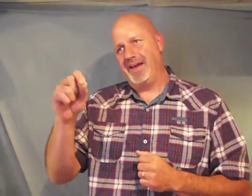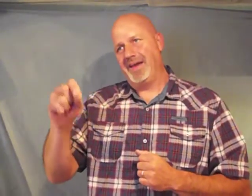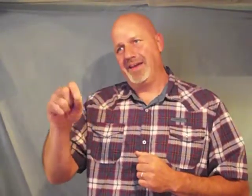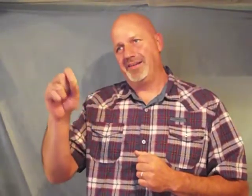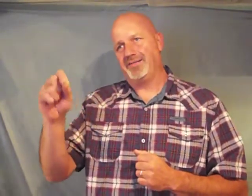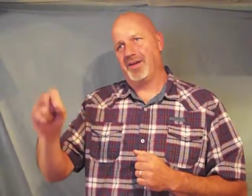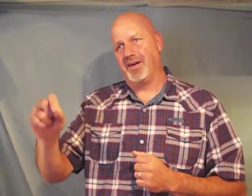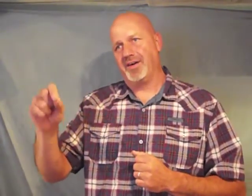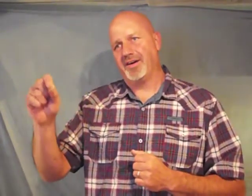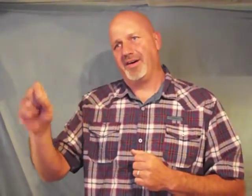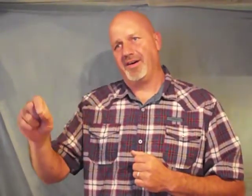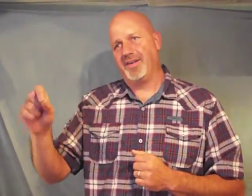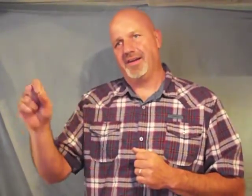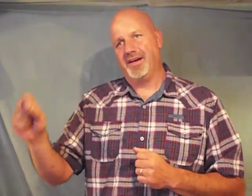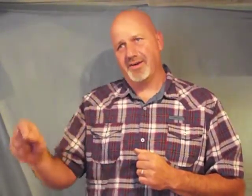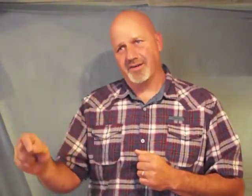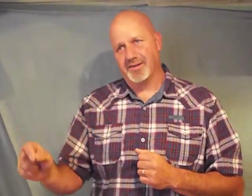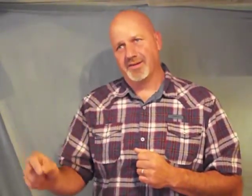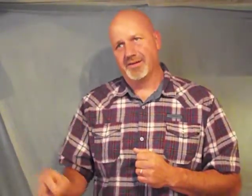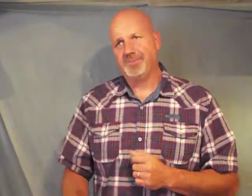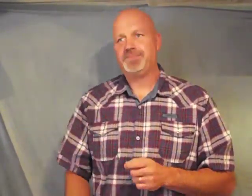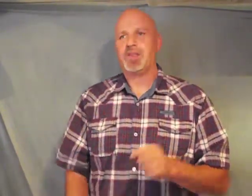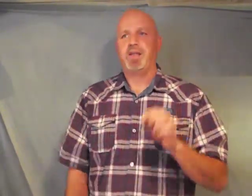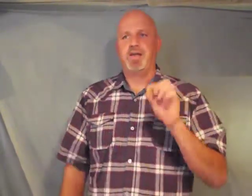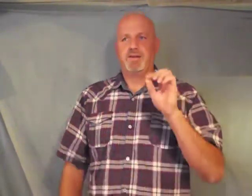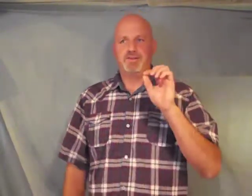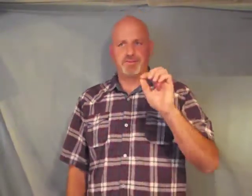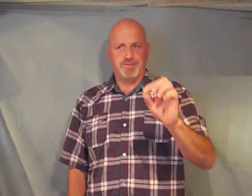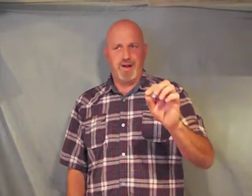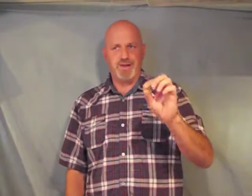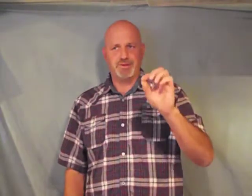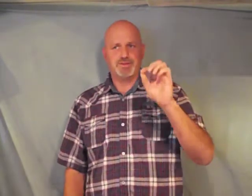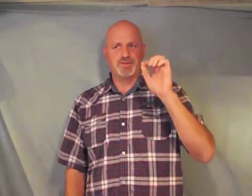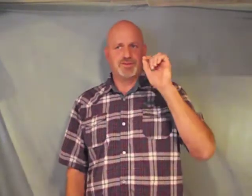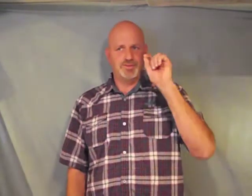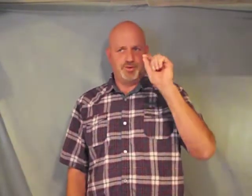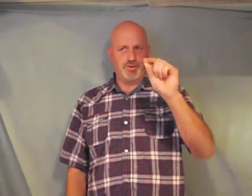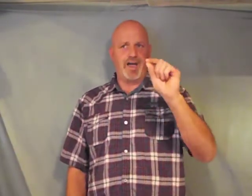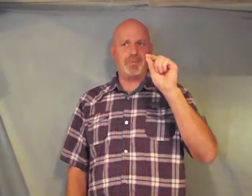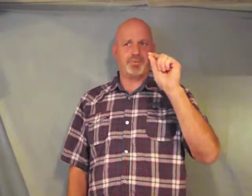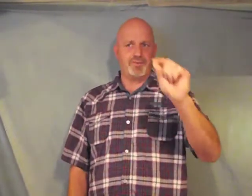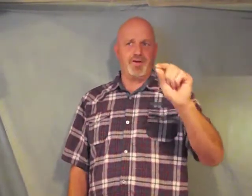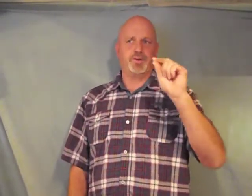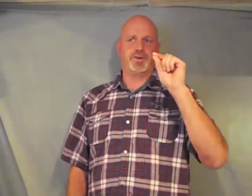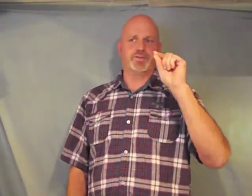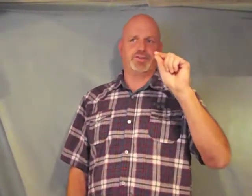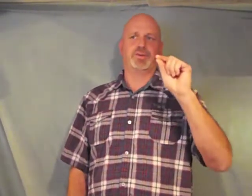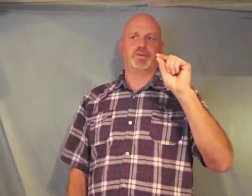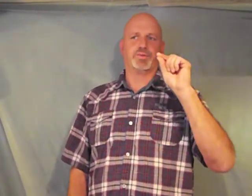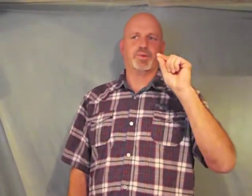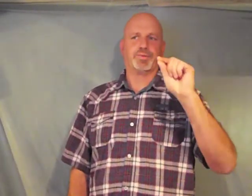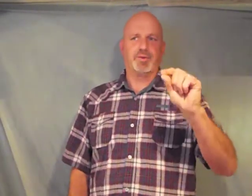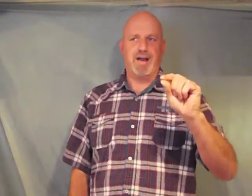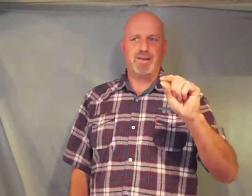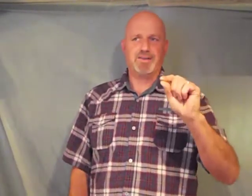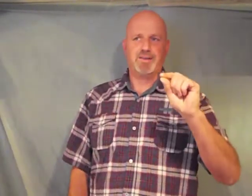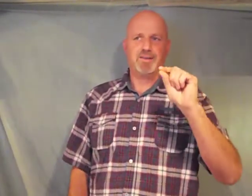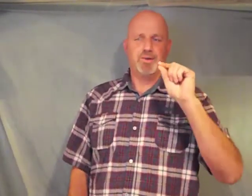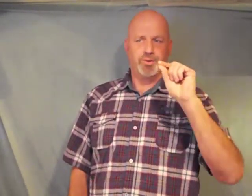live long on the earth your fathers do not provoke your children with wrath or